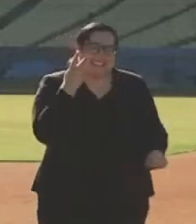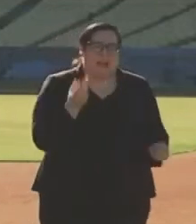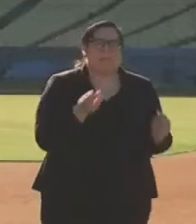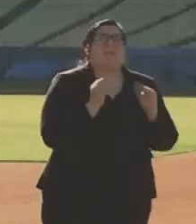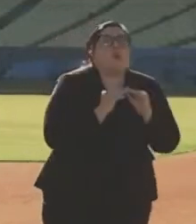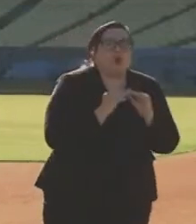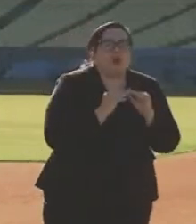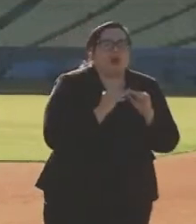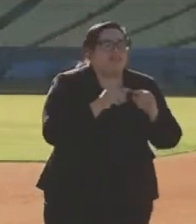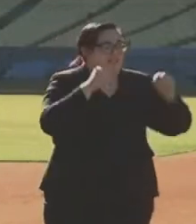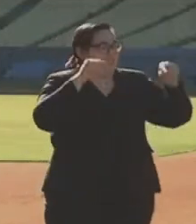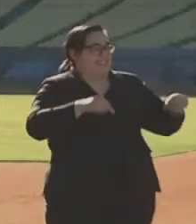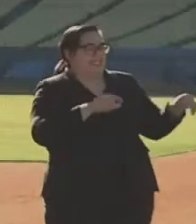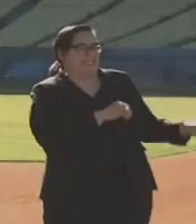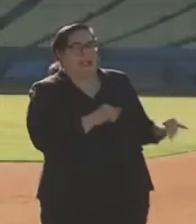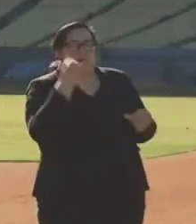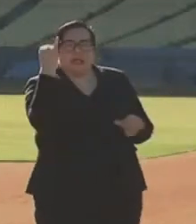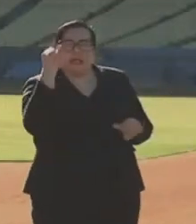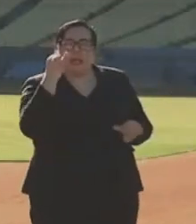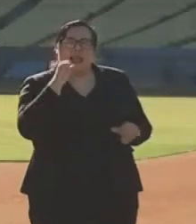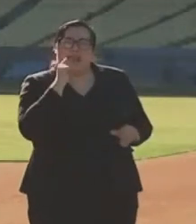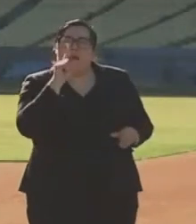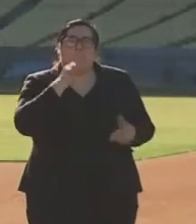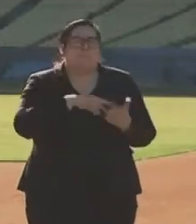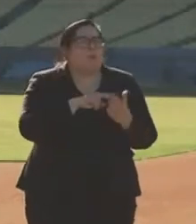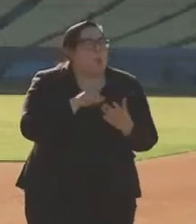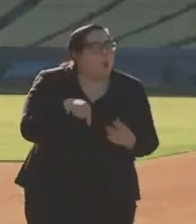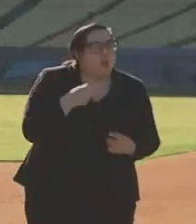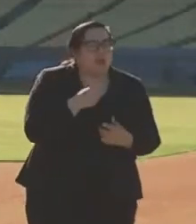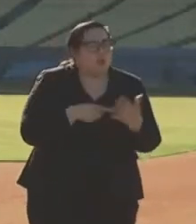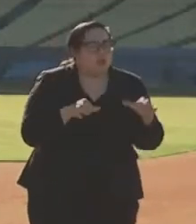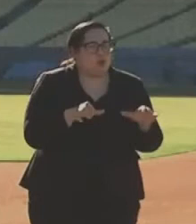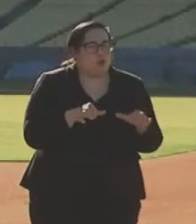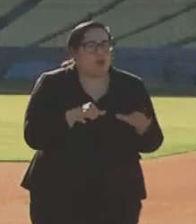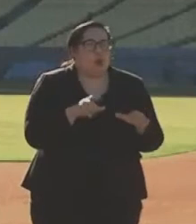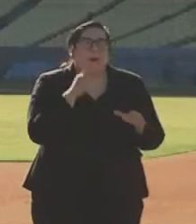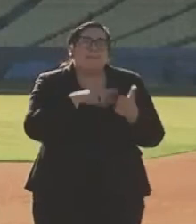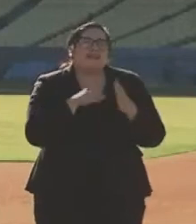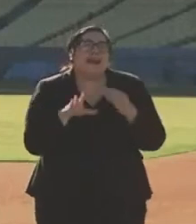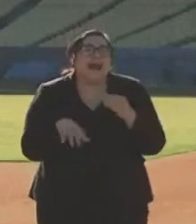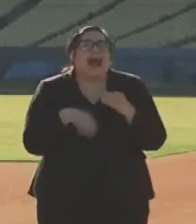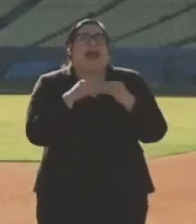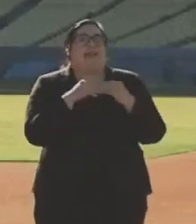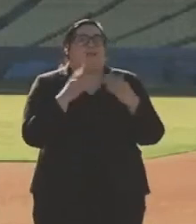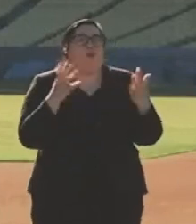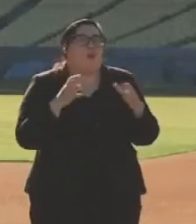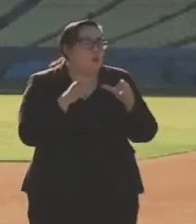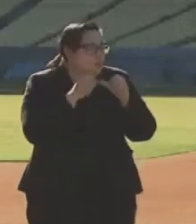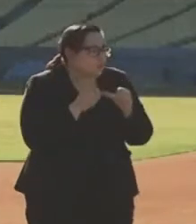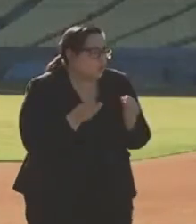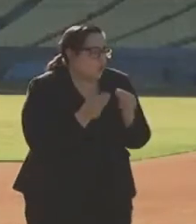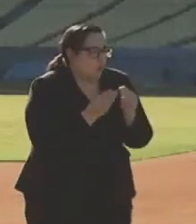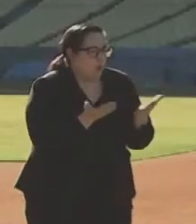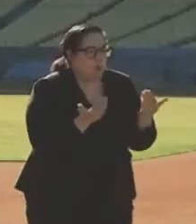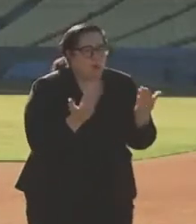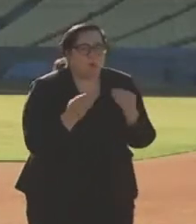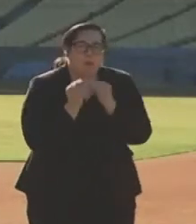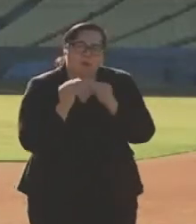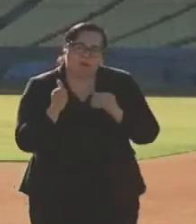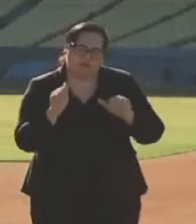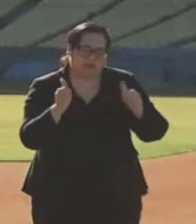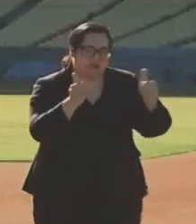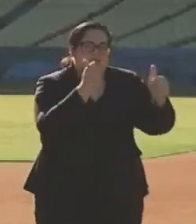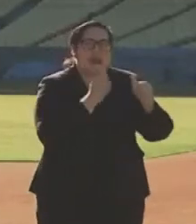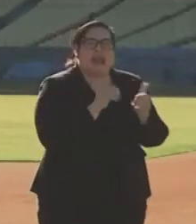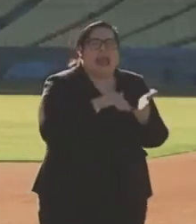of this. It's not exclusively what we're doing. It's just additive. We continue to want to do more to provide more access